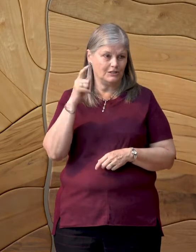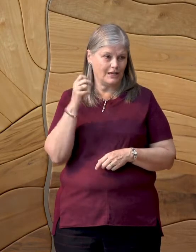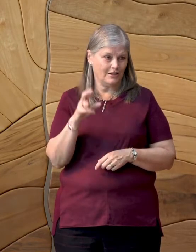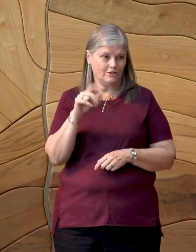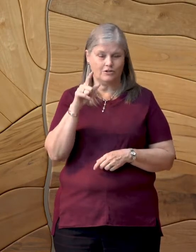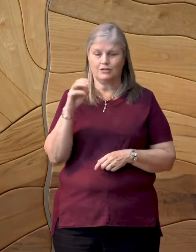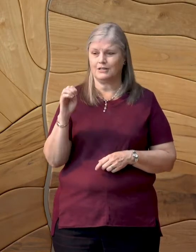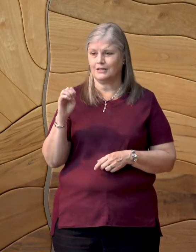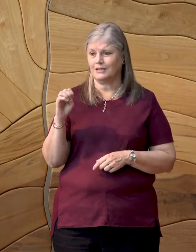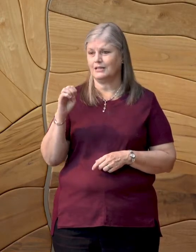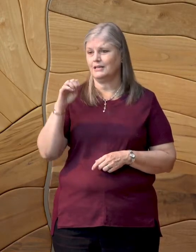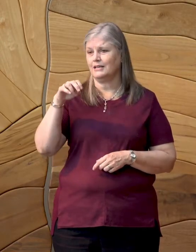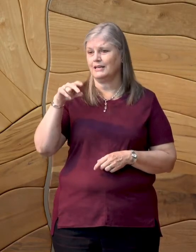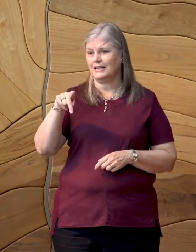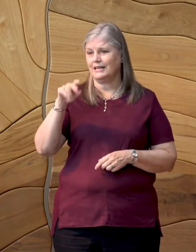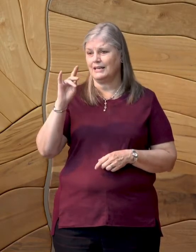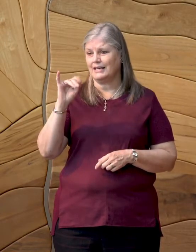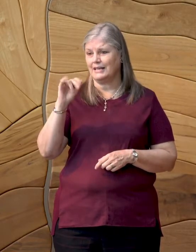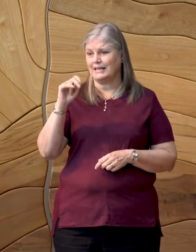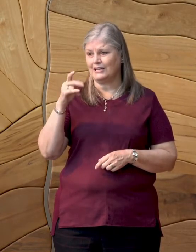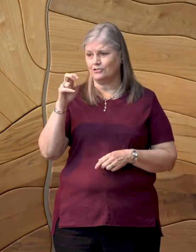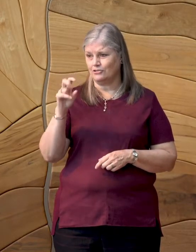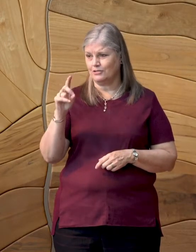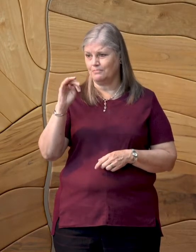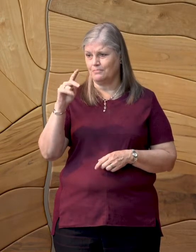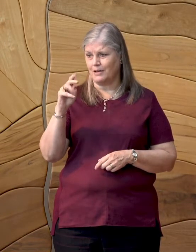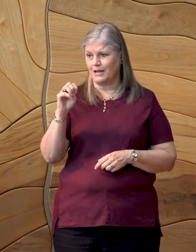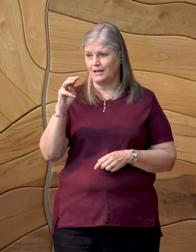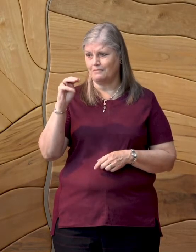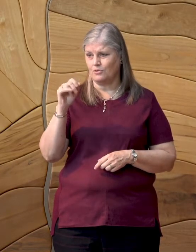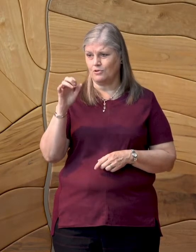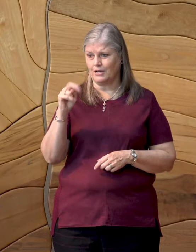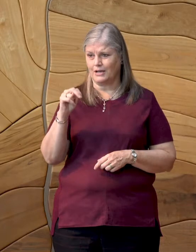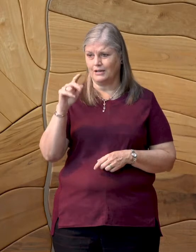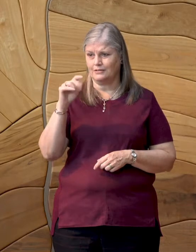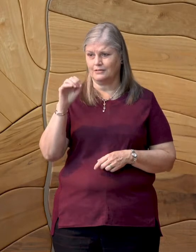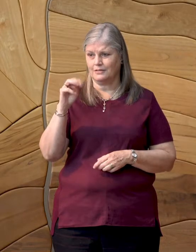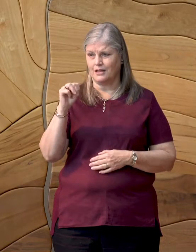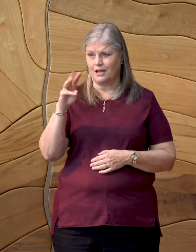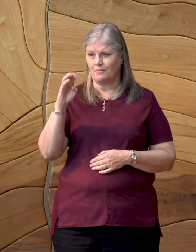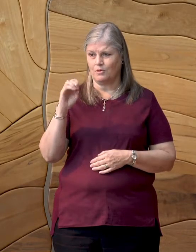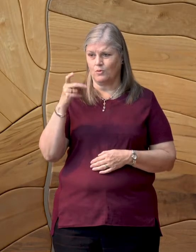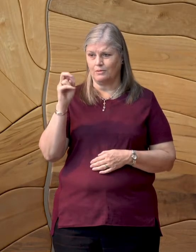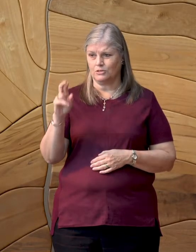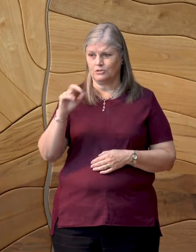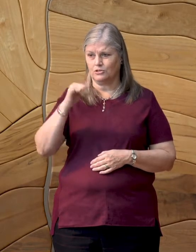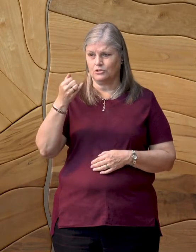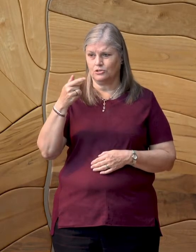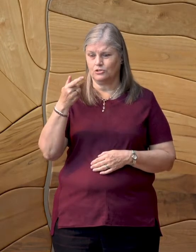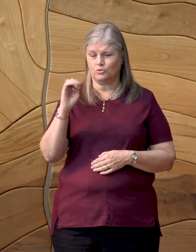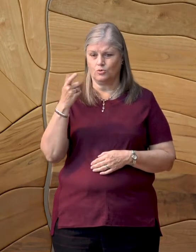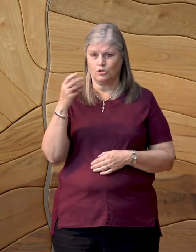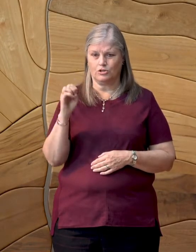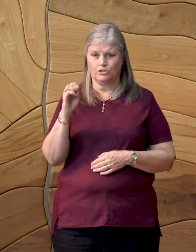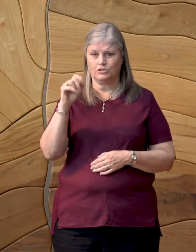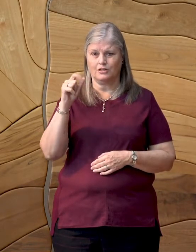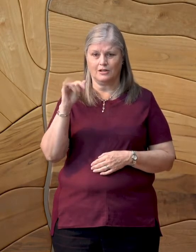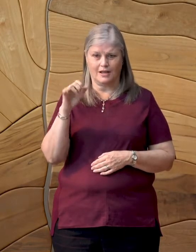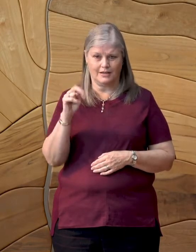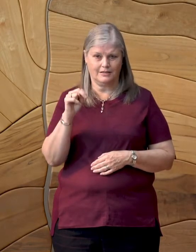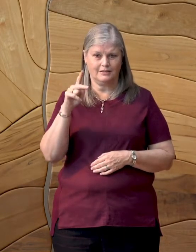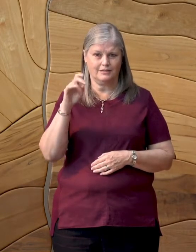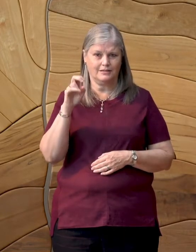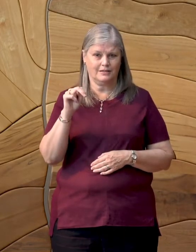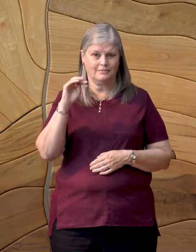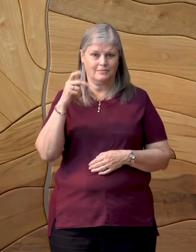Letha Kendrick, Mike Moran, Tom Webster, George Ella Lyon, Kim Miller,